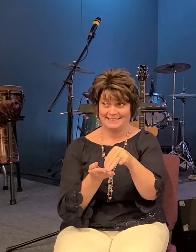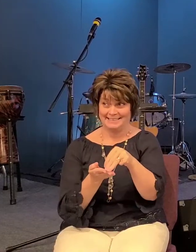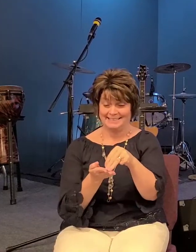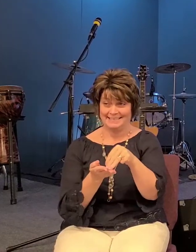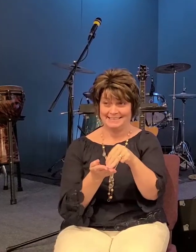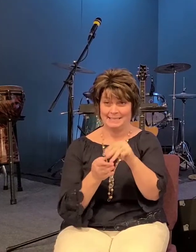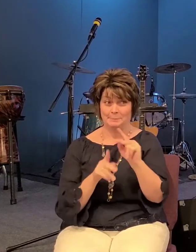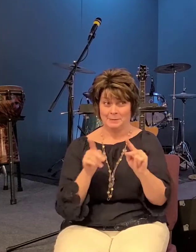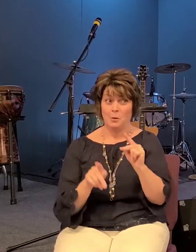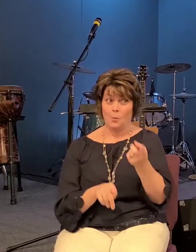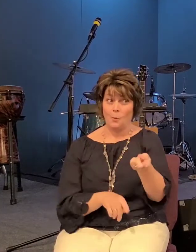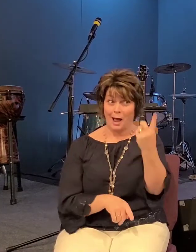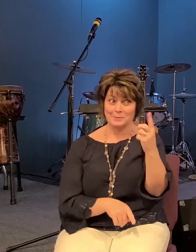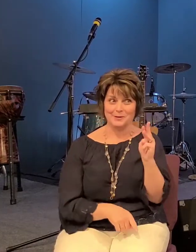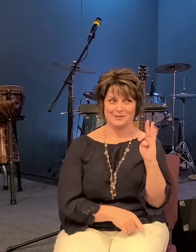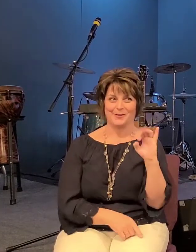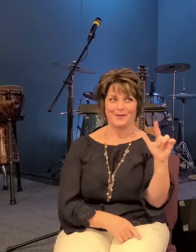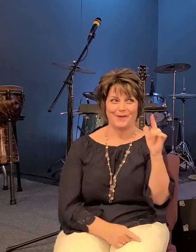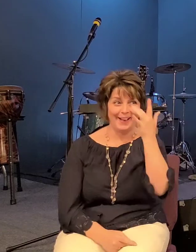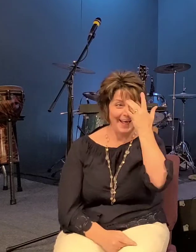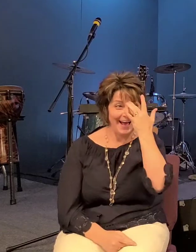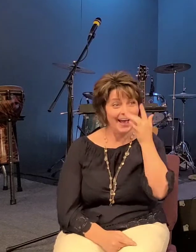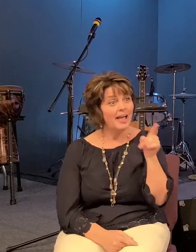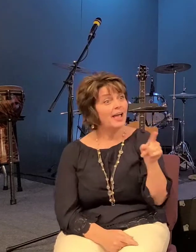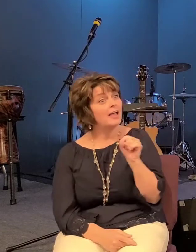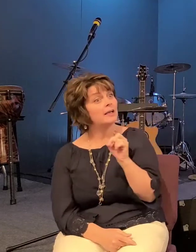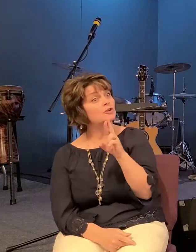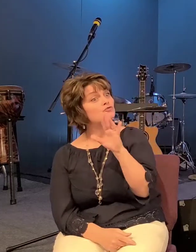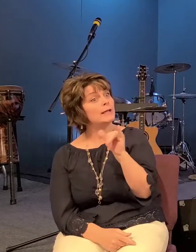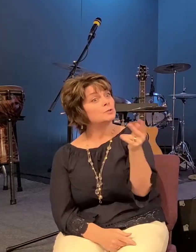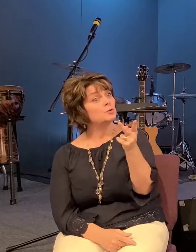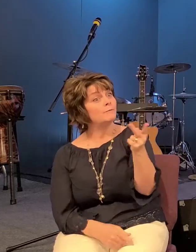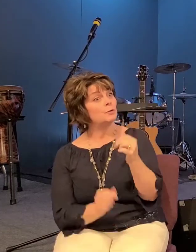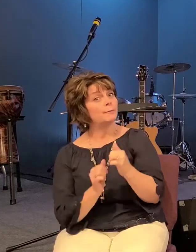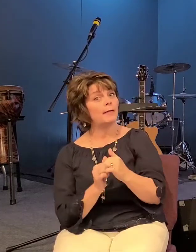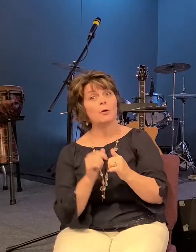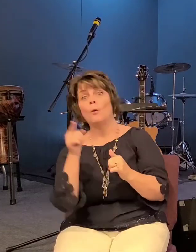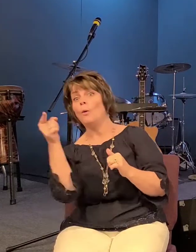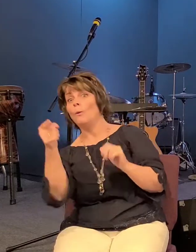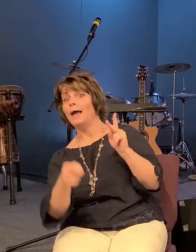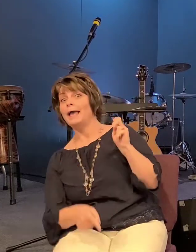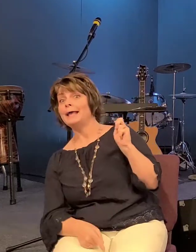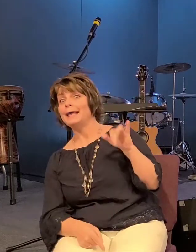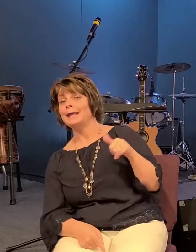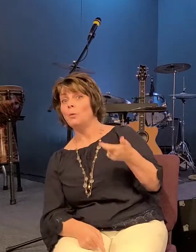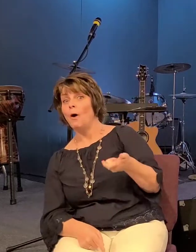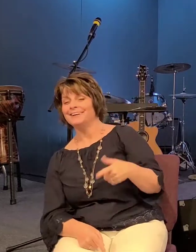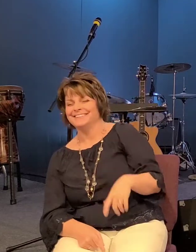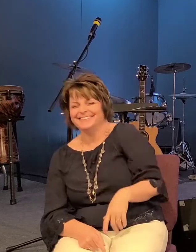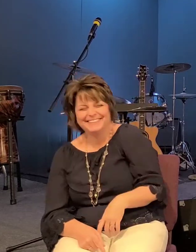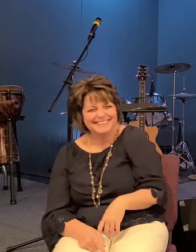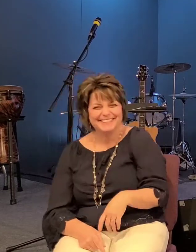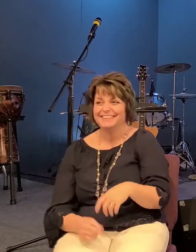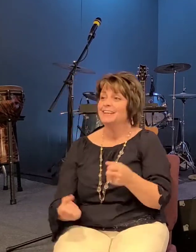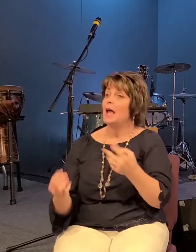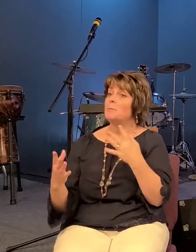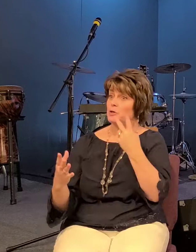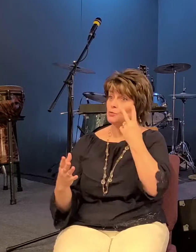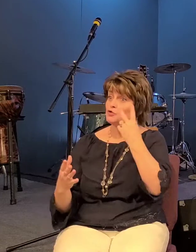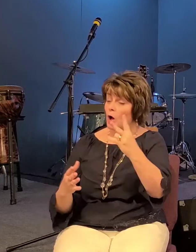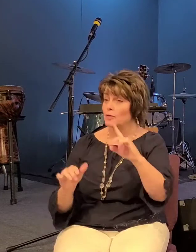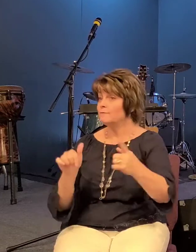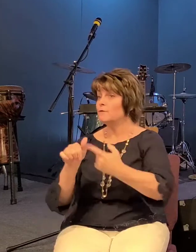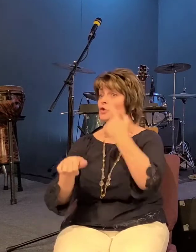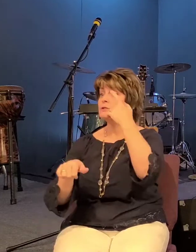earl i guess tracy too right where you watched it also how many of you saw the the original just